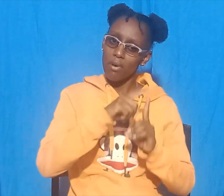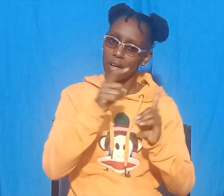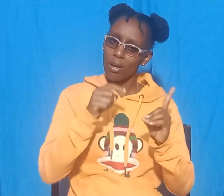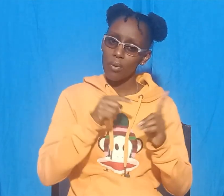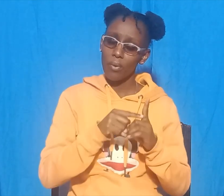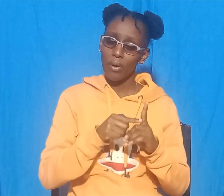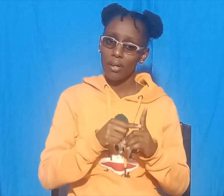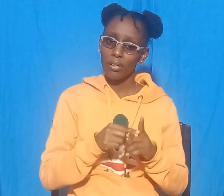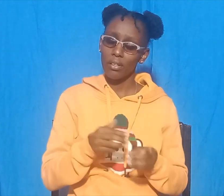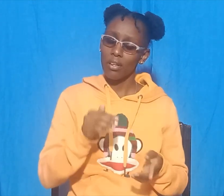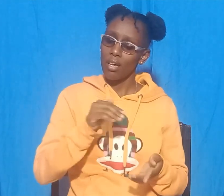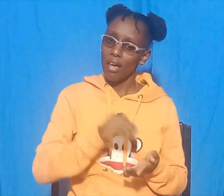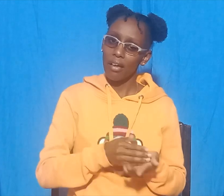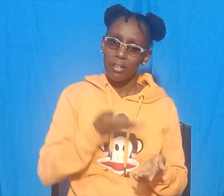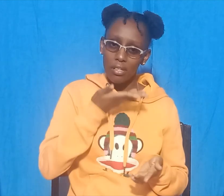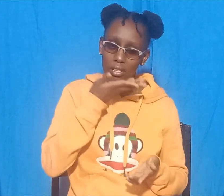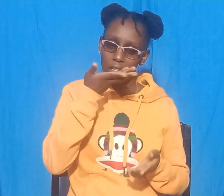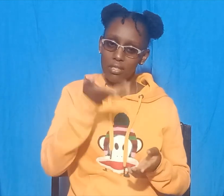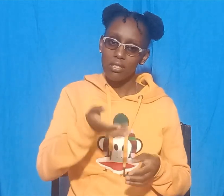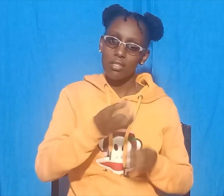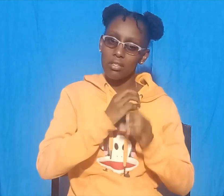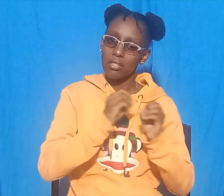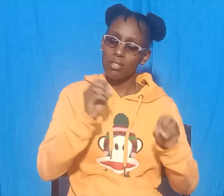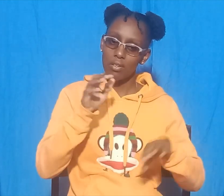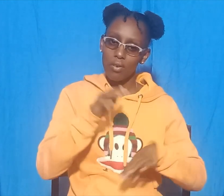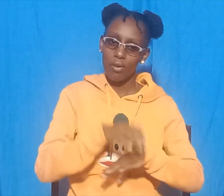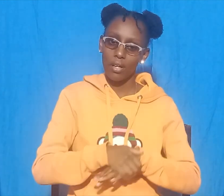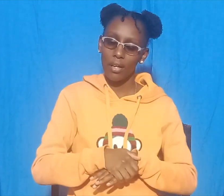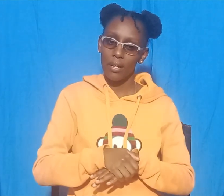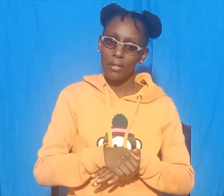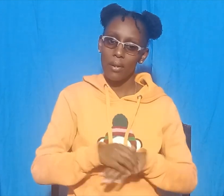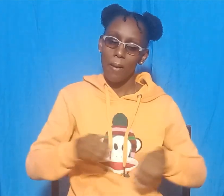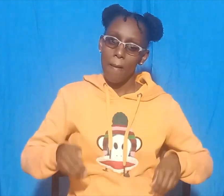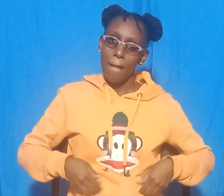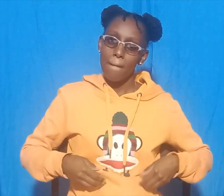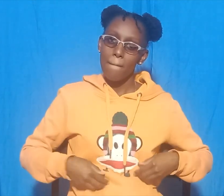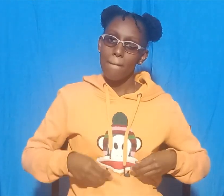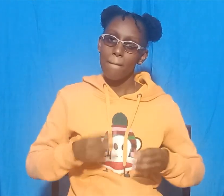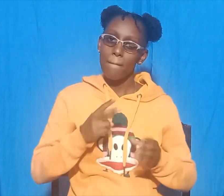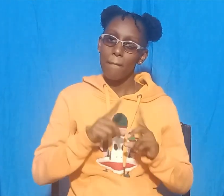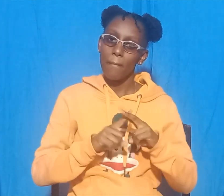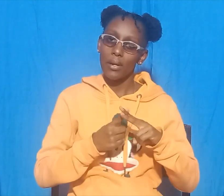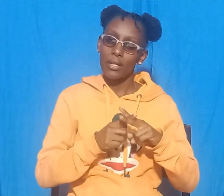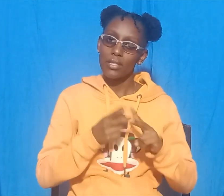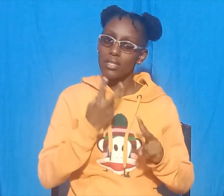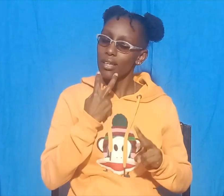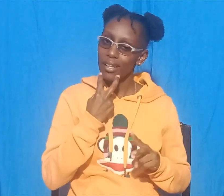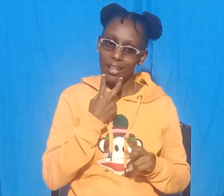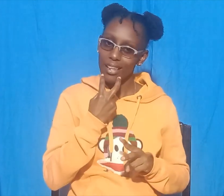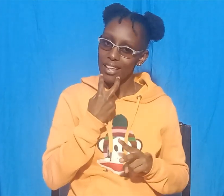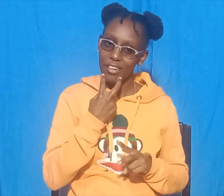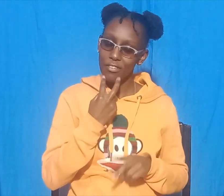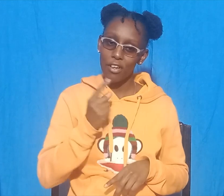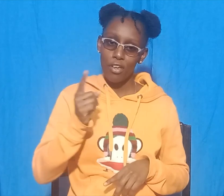Again, there was no answer. Then the monkey began to laugh. Do you think I am a fool?